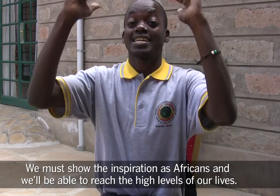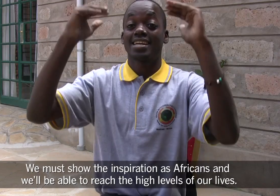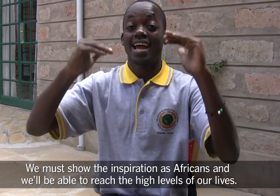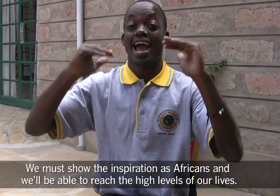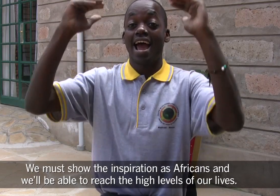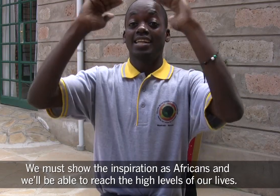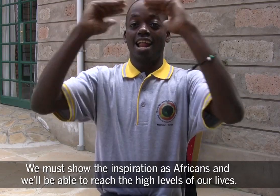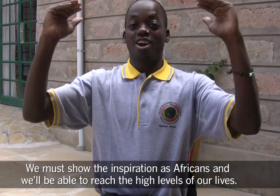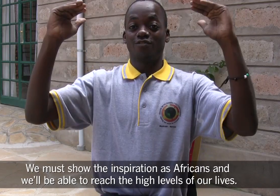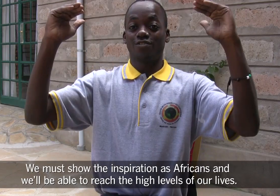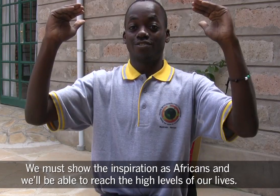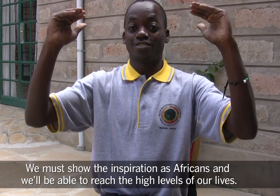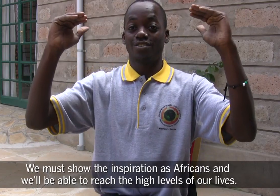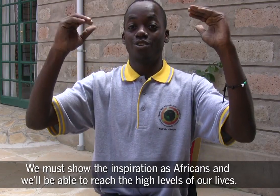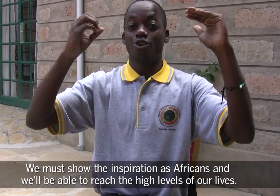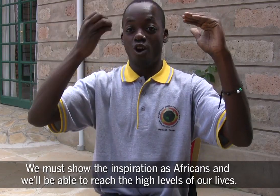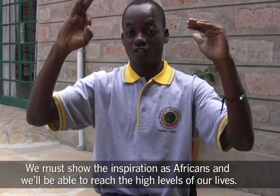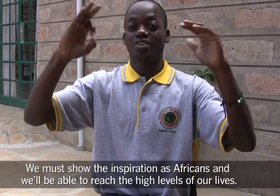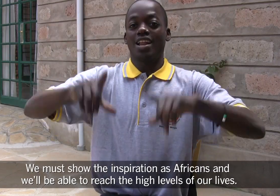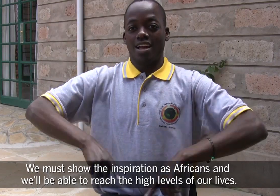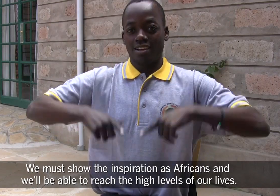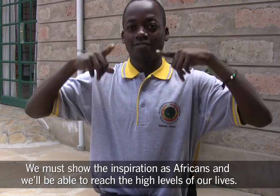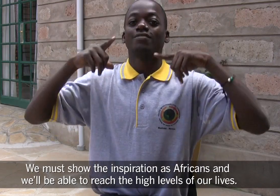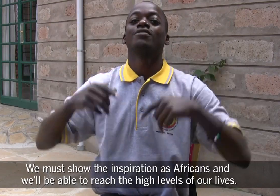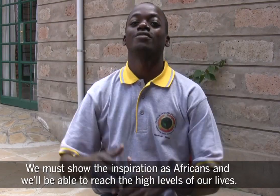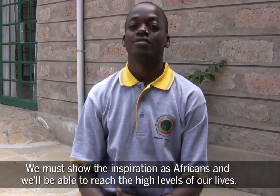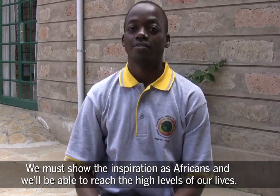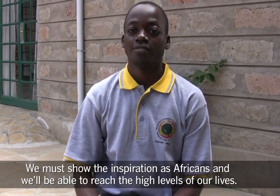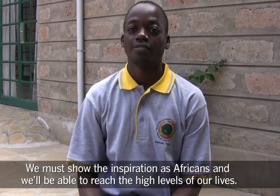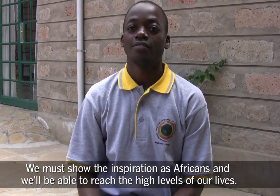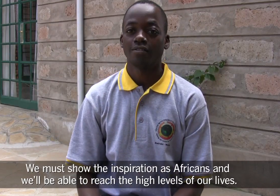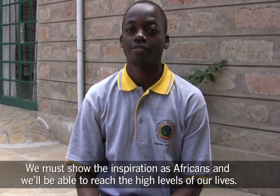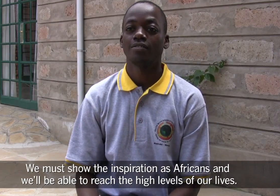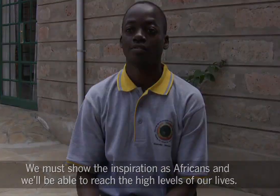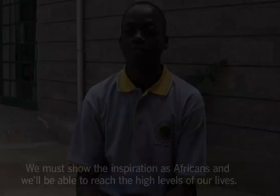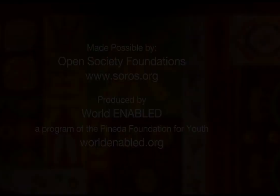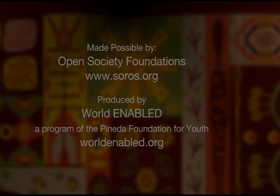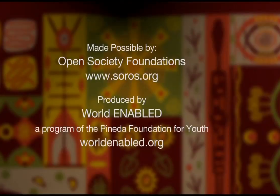to reach the high levels of our lives. If